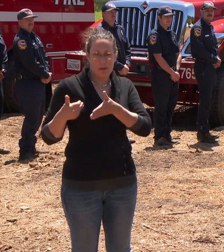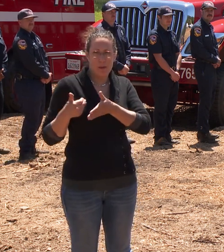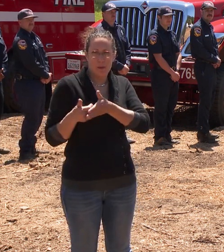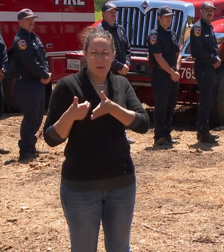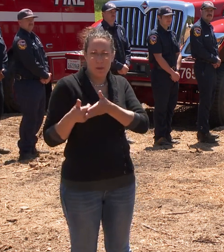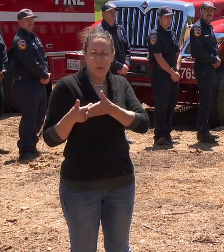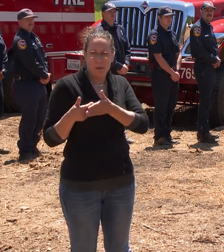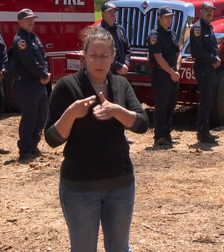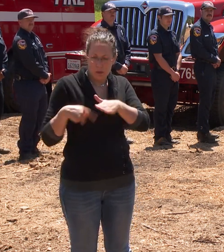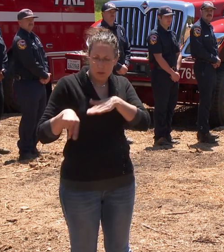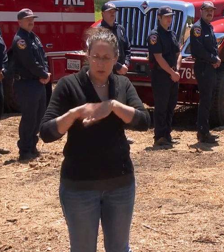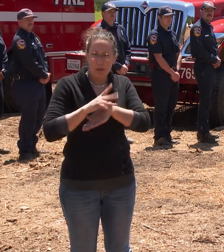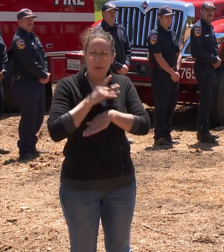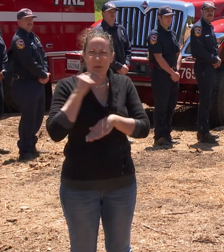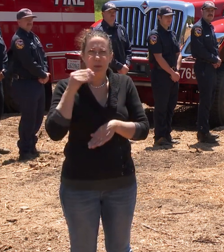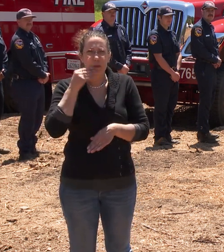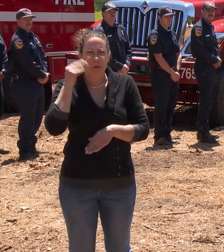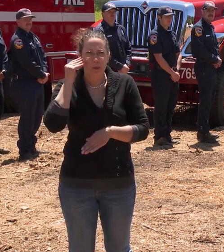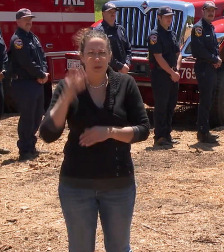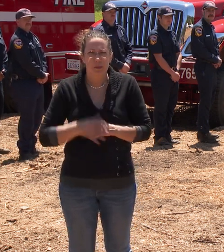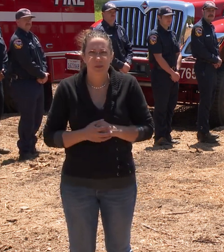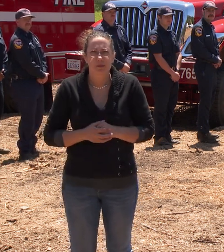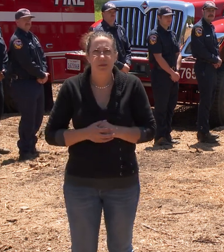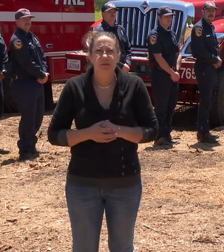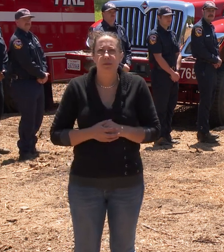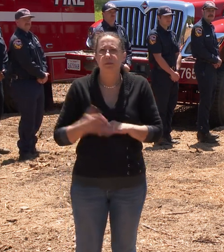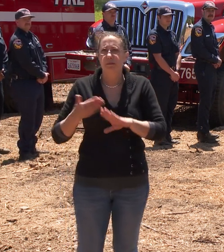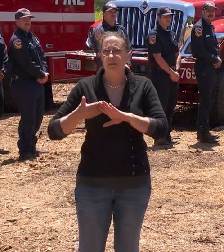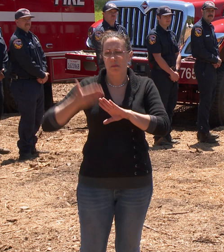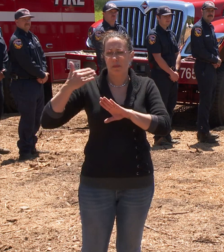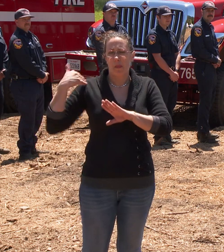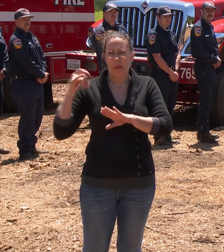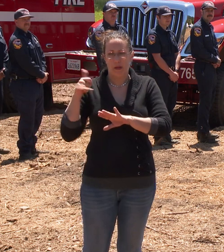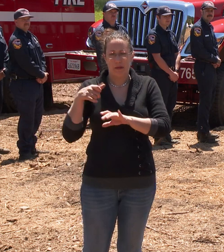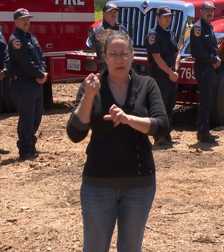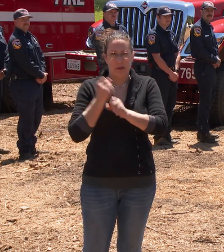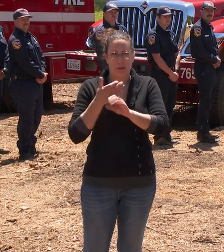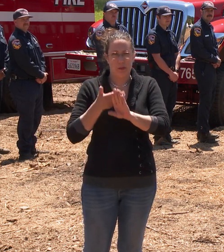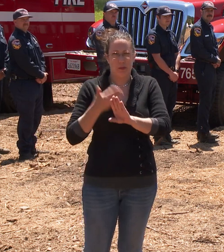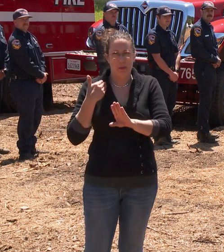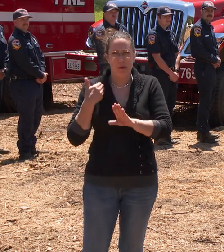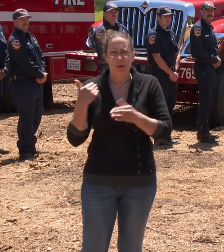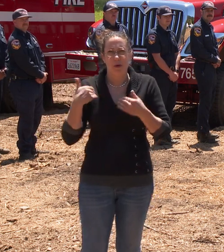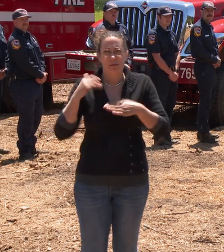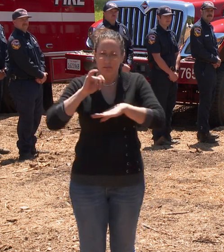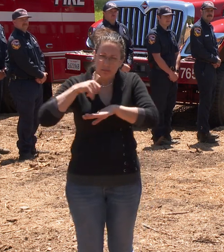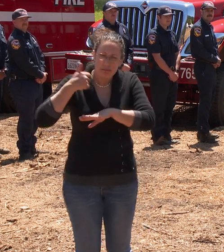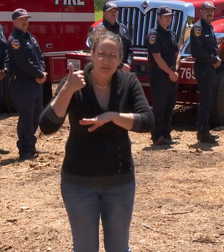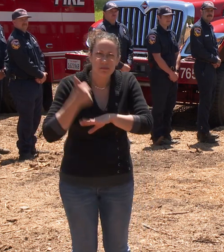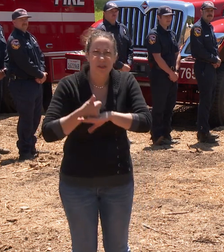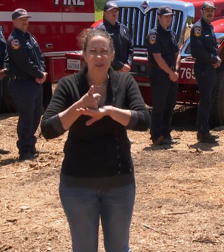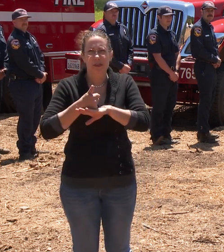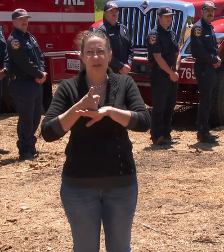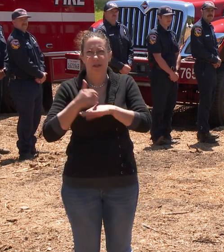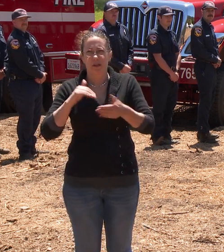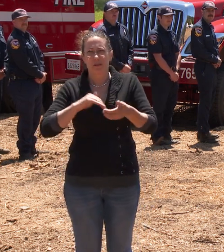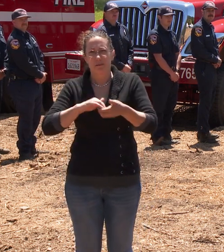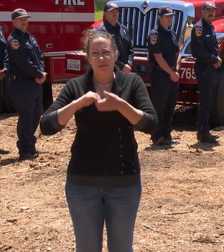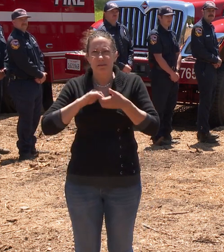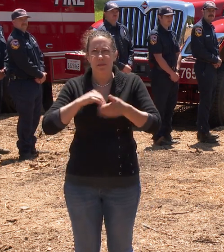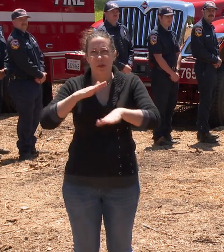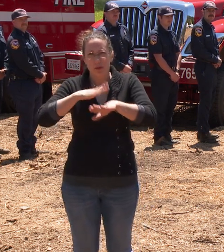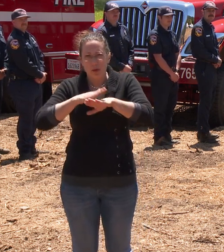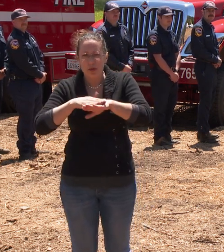Prior to the last decade, we subscribed to an industry-common, cautious approach to land